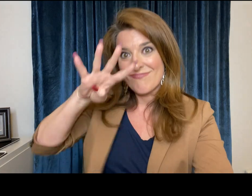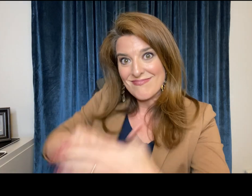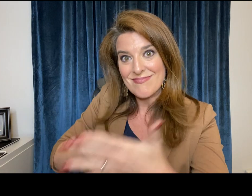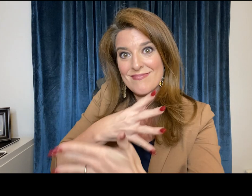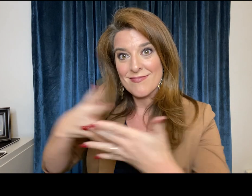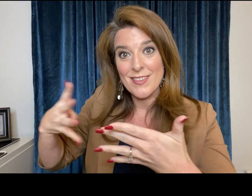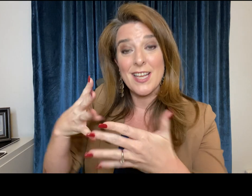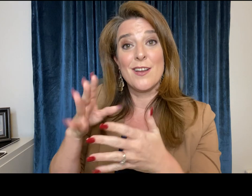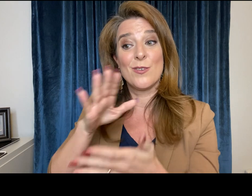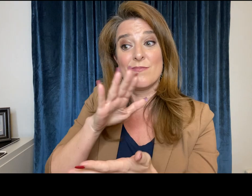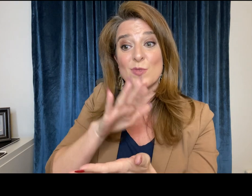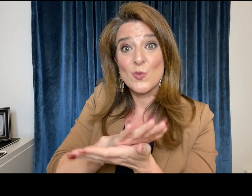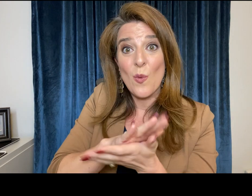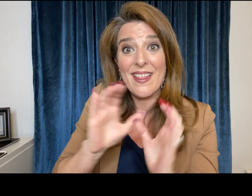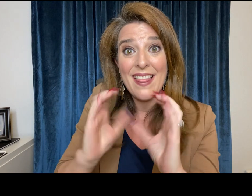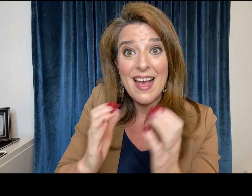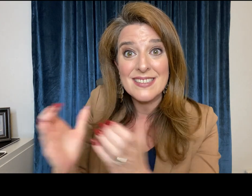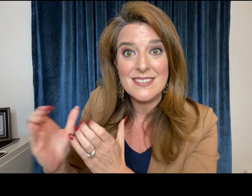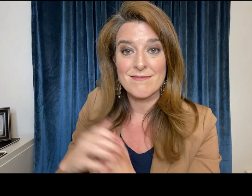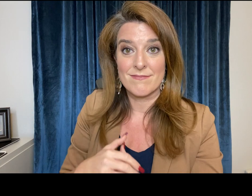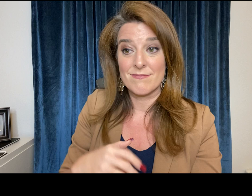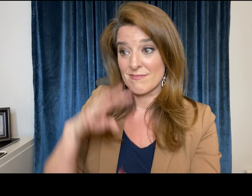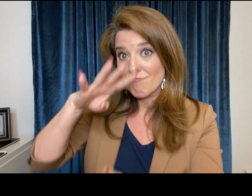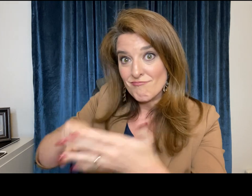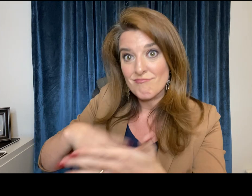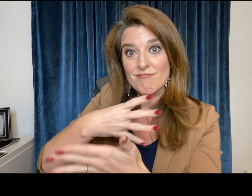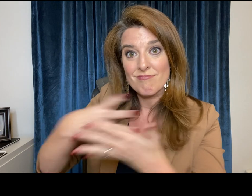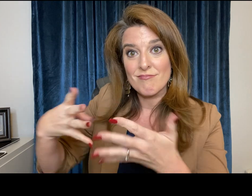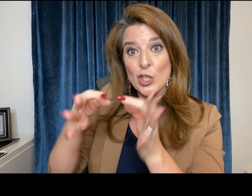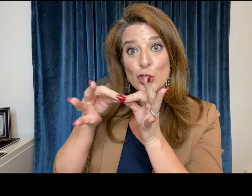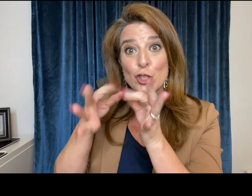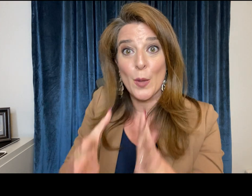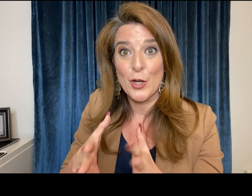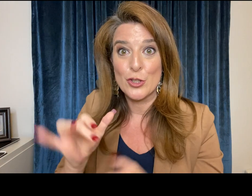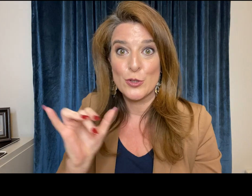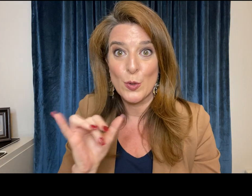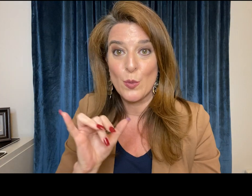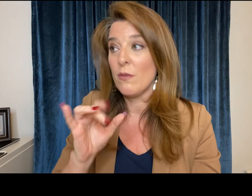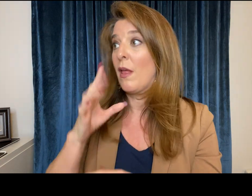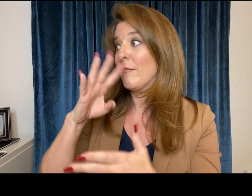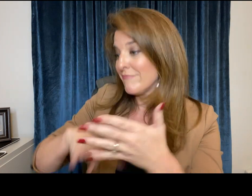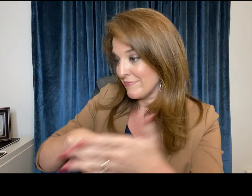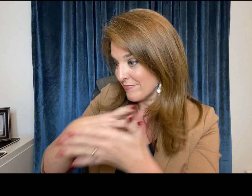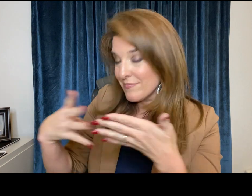responsible to create your schedule to set up your classes and to get interpreters